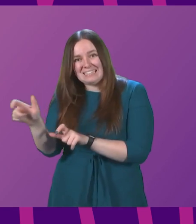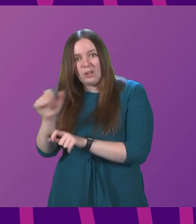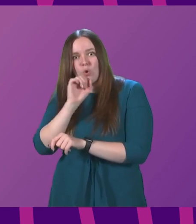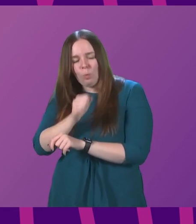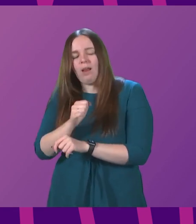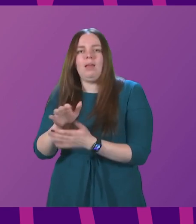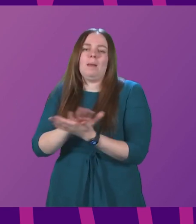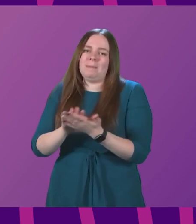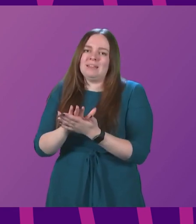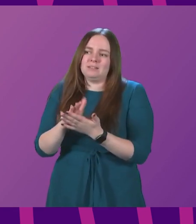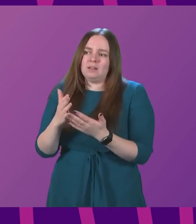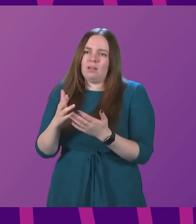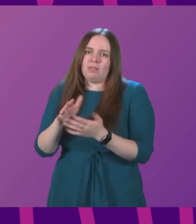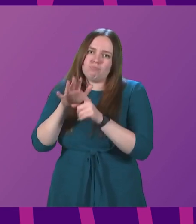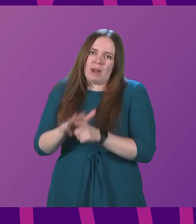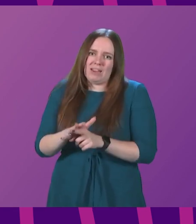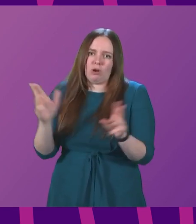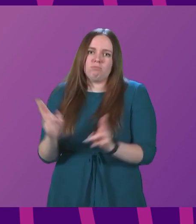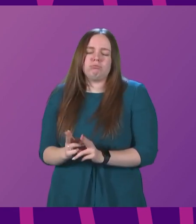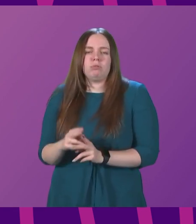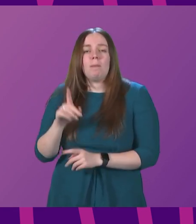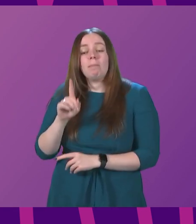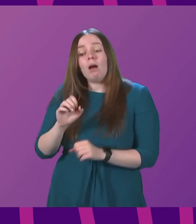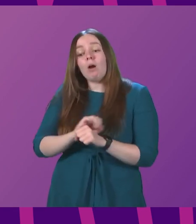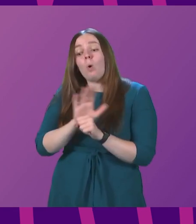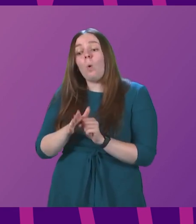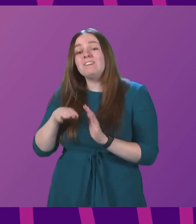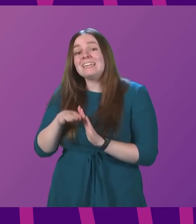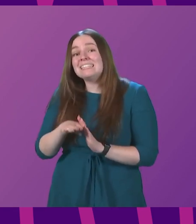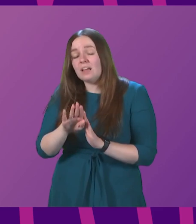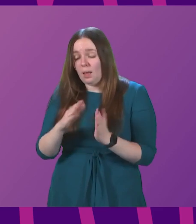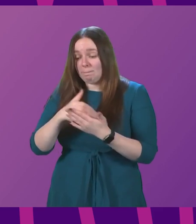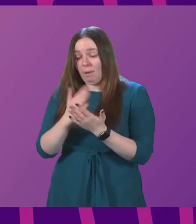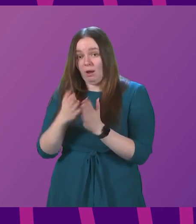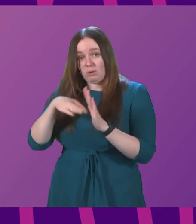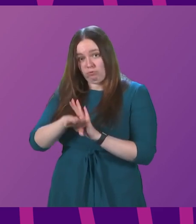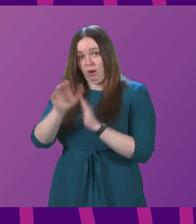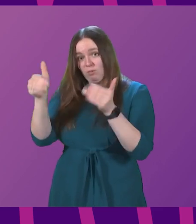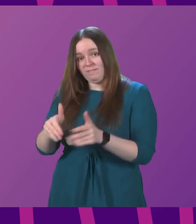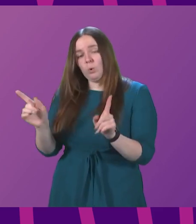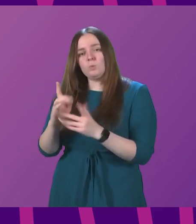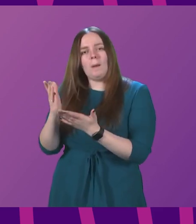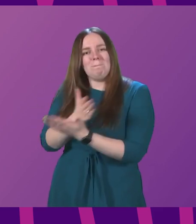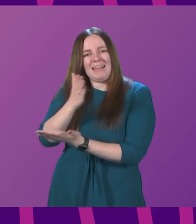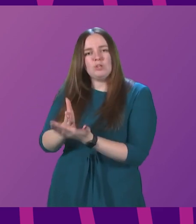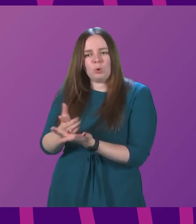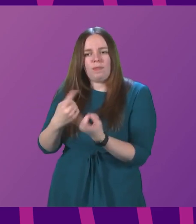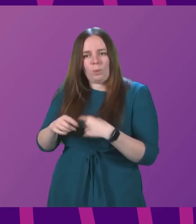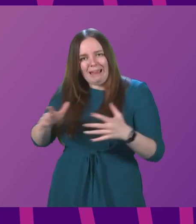continue, which will ease a lot of the pressure. But, as we come out of COVID, part of the recovery focus will be on ensuring that